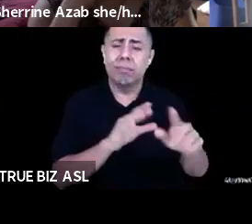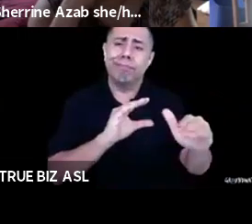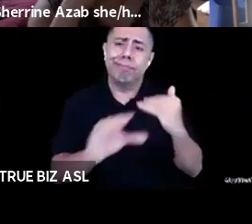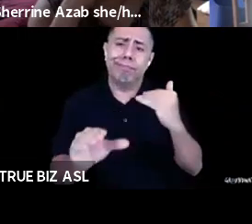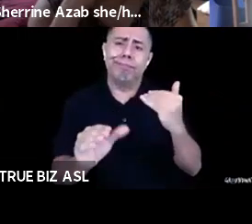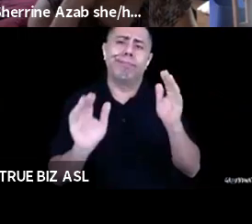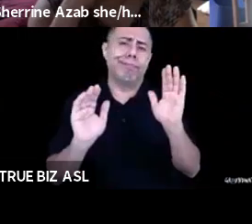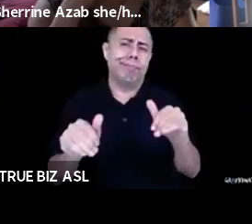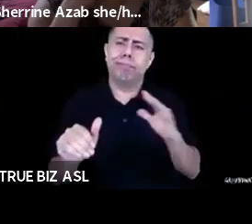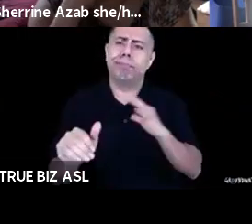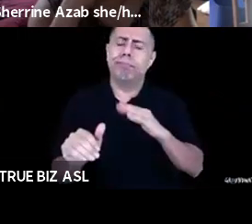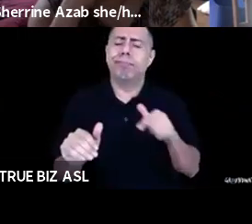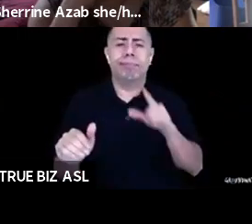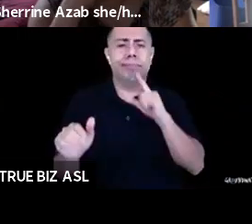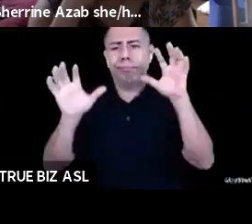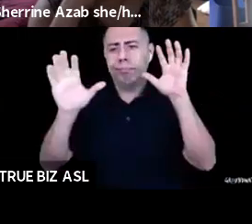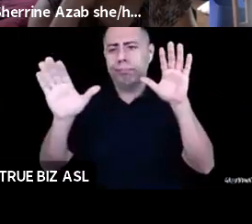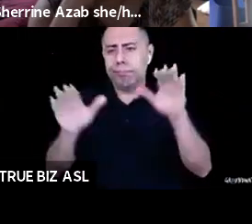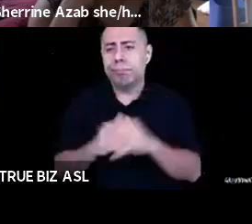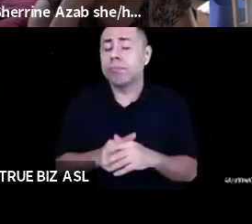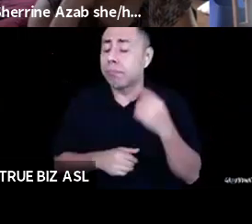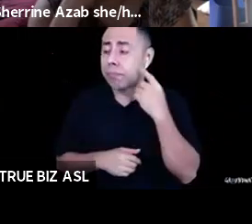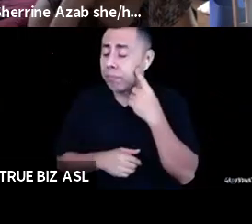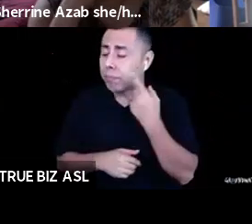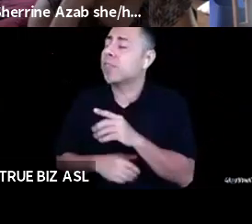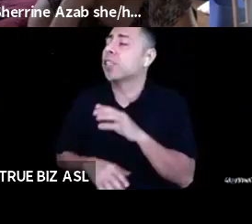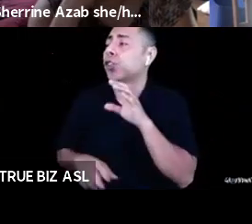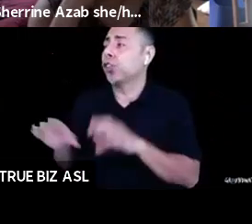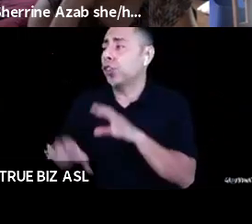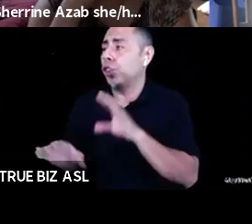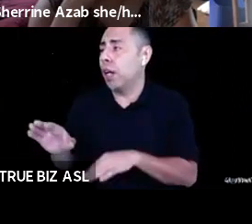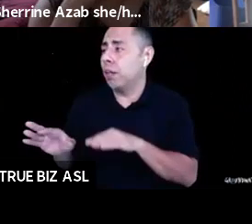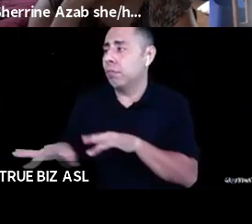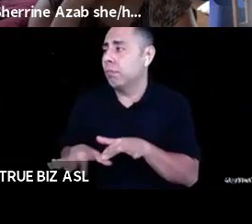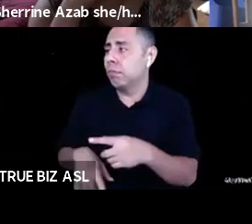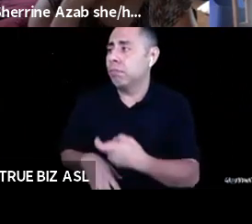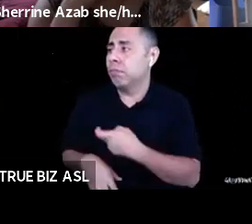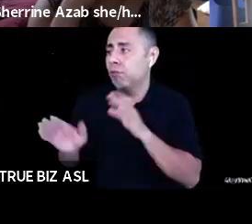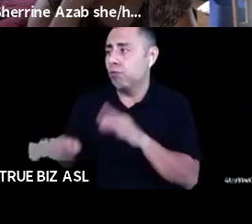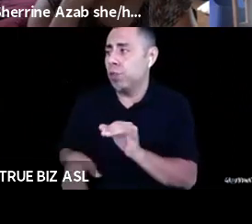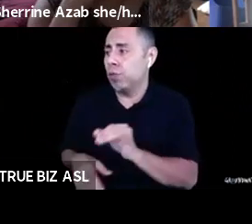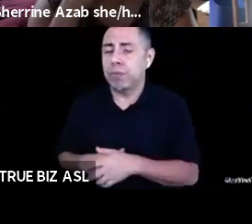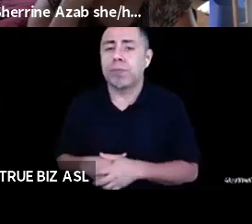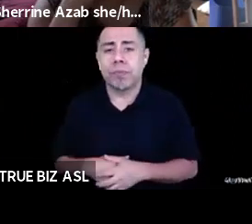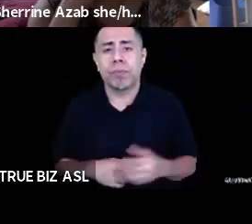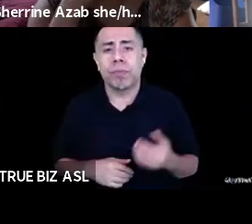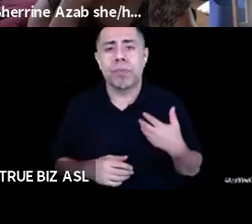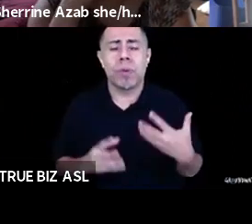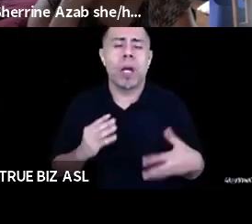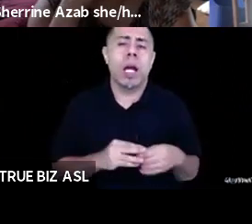also using the chat as well is also great. Um, yeah, I was just going to say, Alison, that, um, I'm internally nodding and shouting.